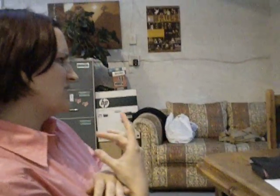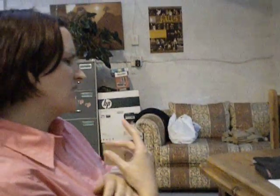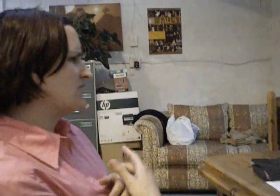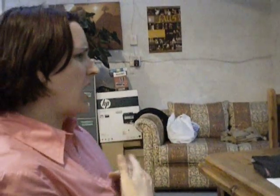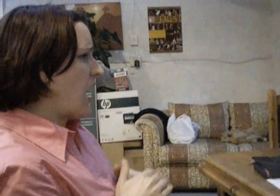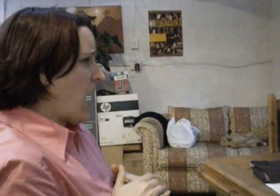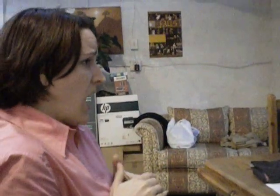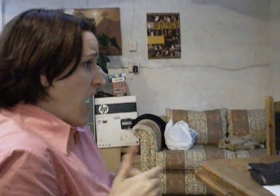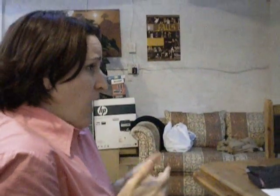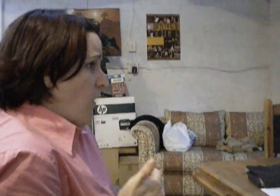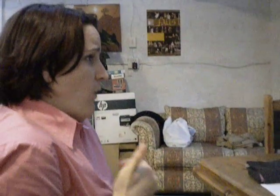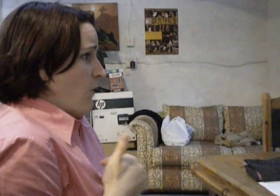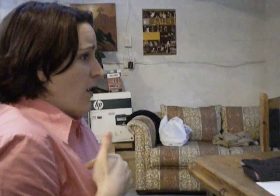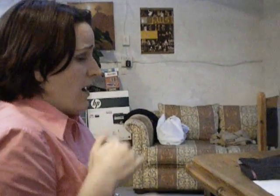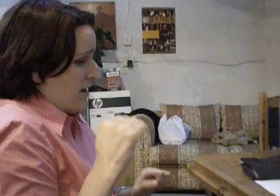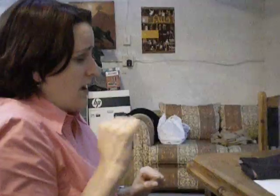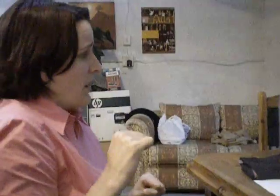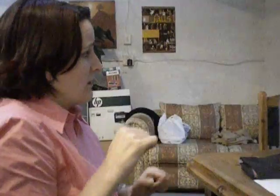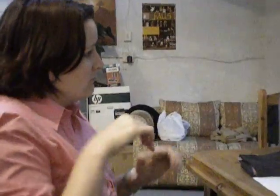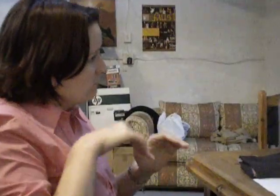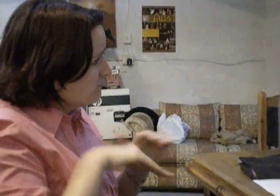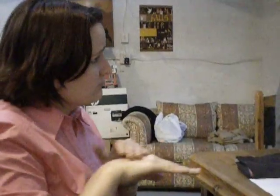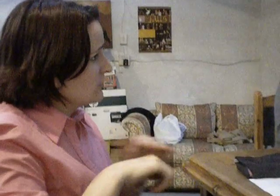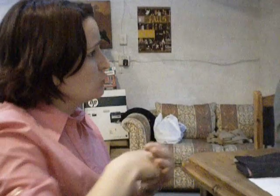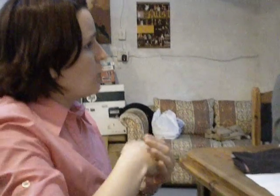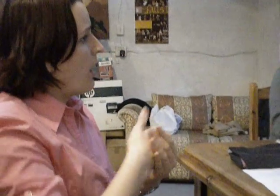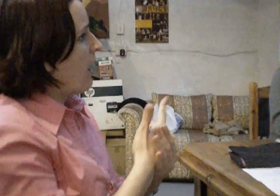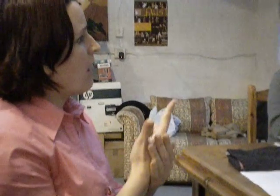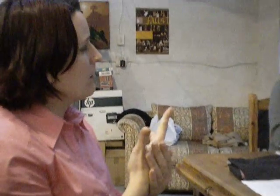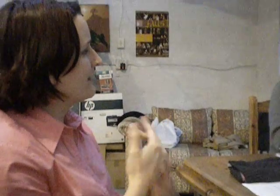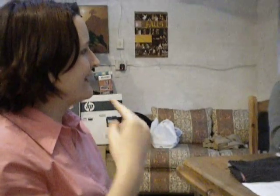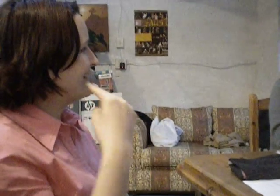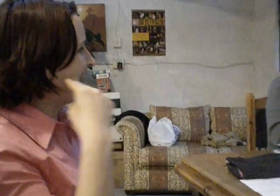the very basic level with the Sri Lankan deaf community?